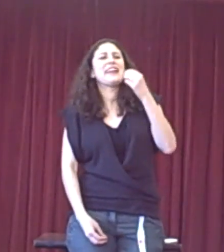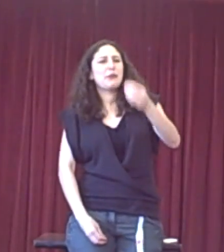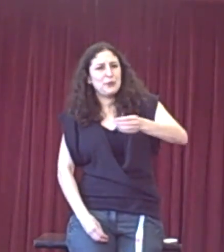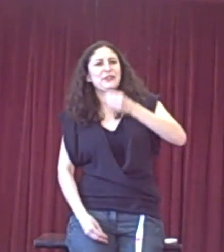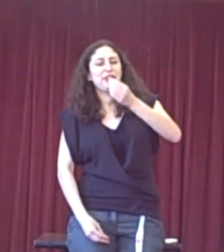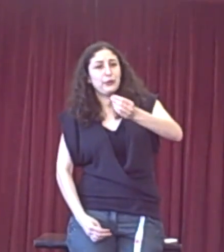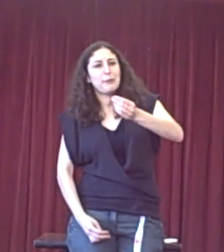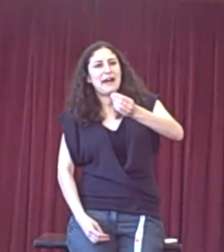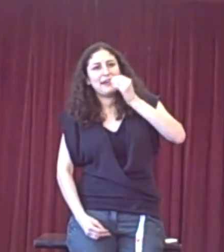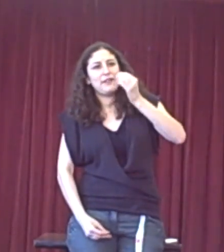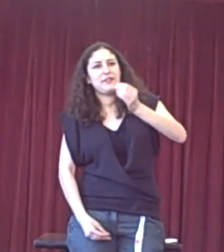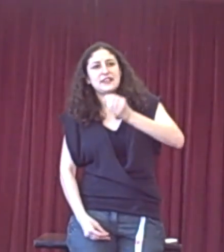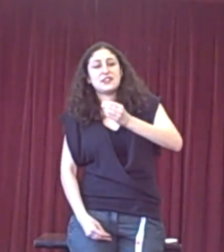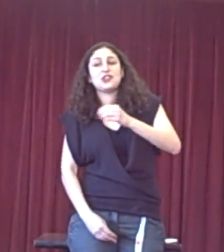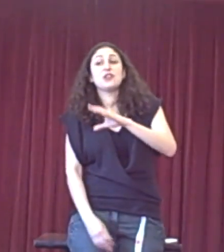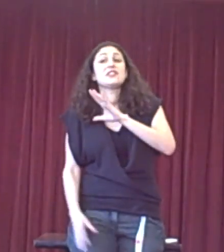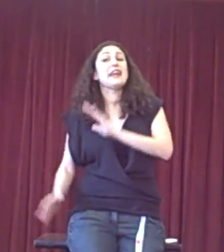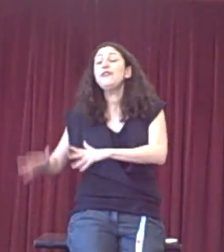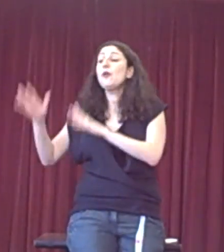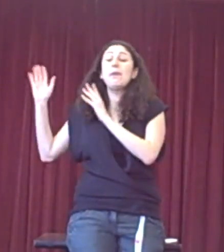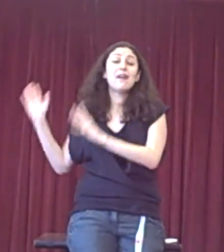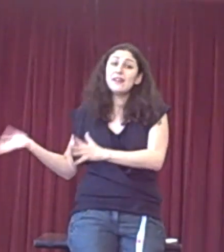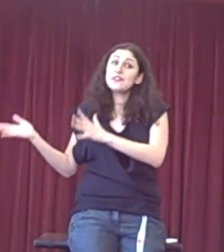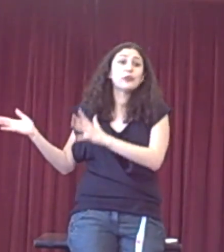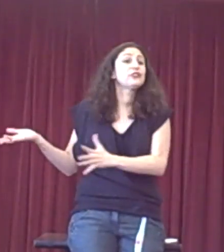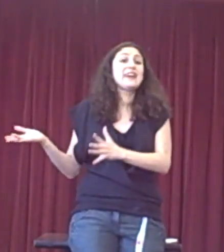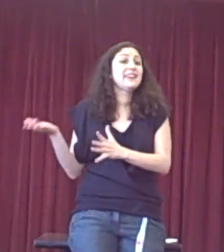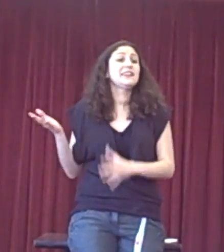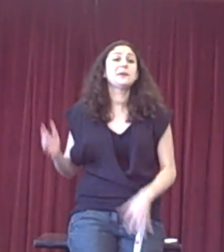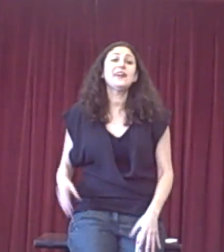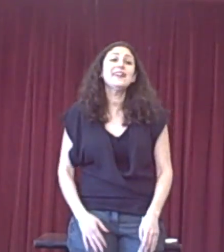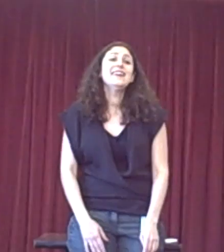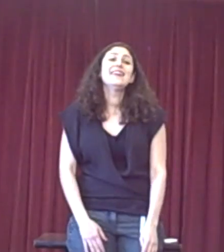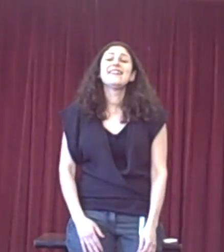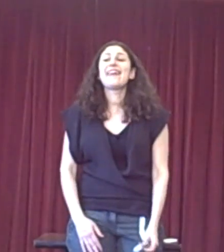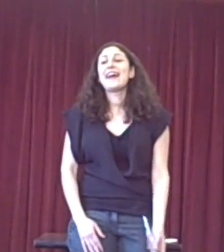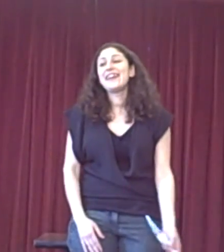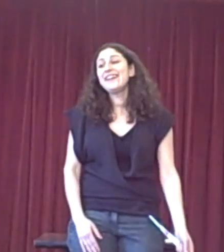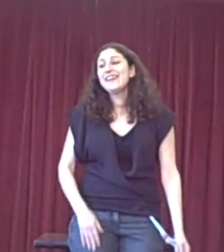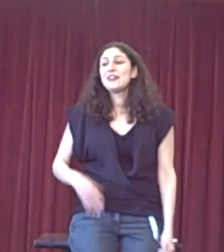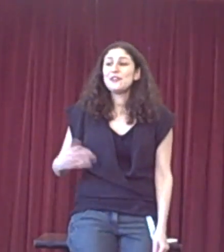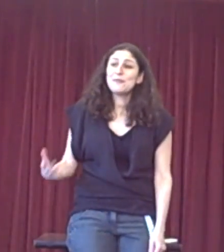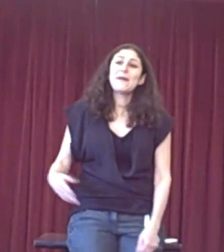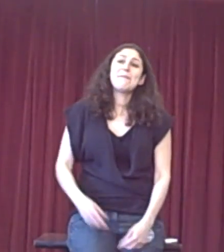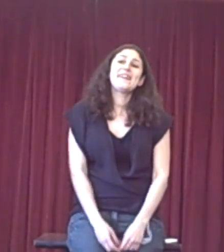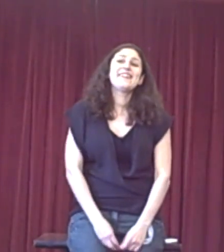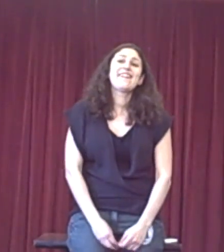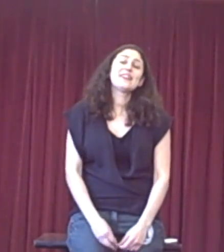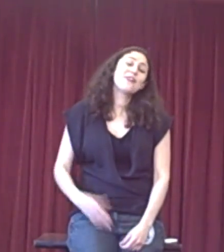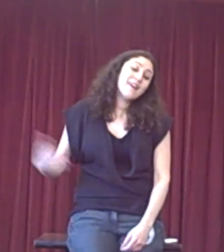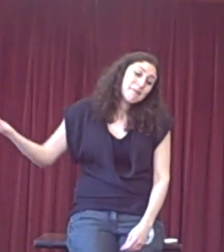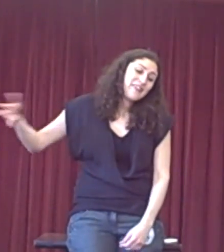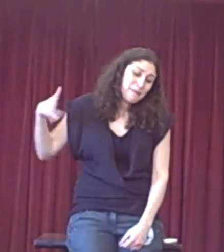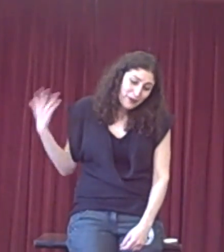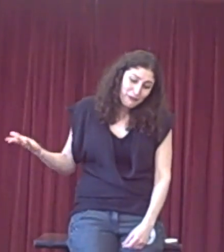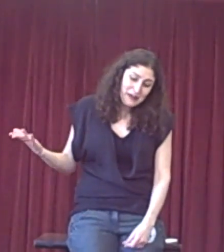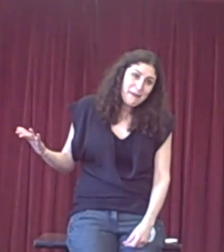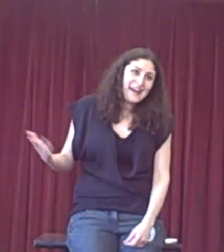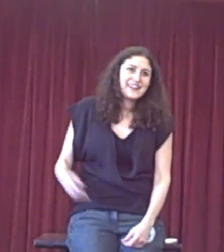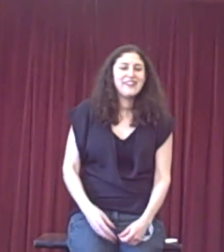now we want to talk about these issues. If your partners got dragged into it, then you maybe, you can't make them look really bad in